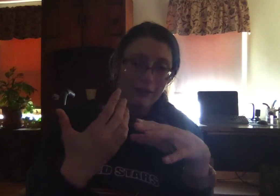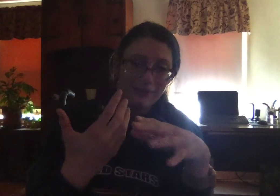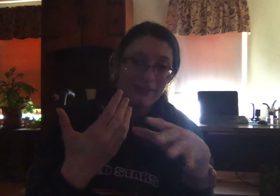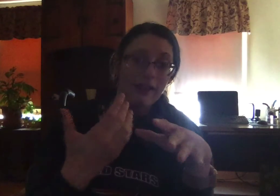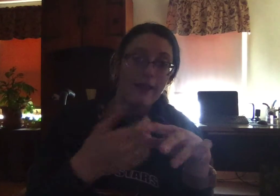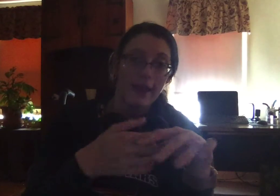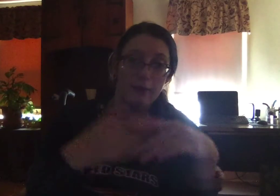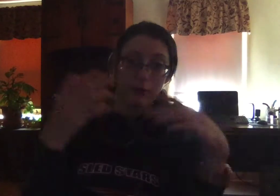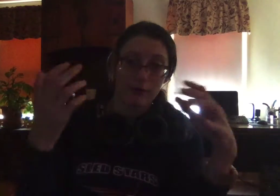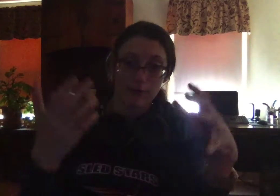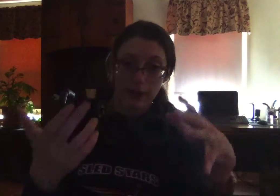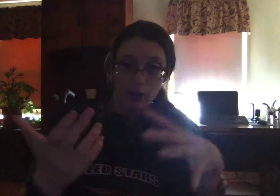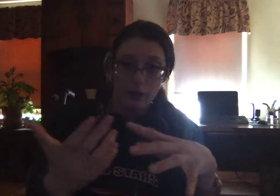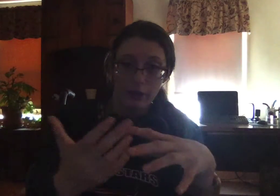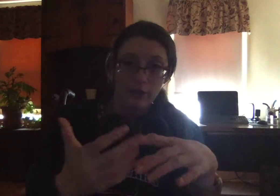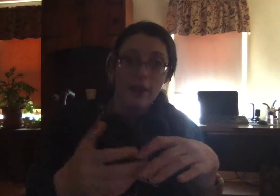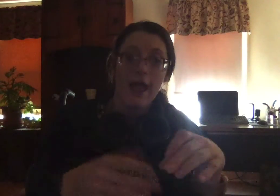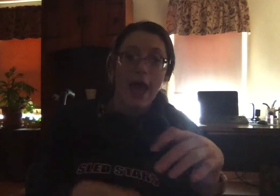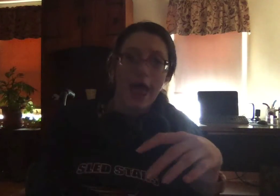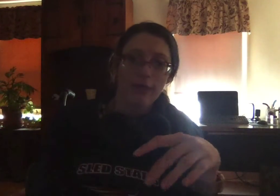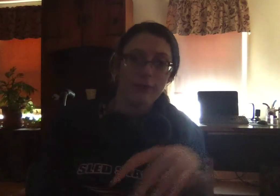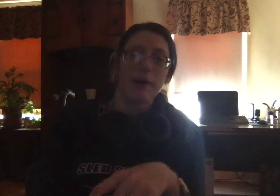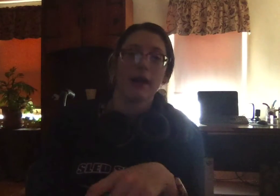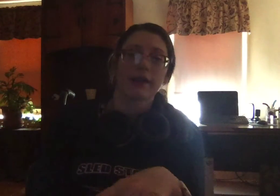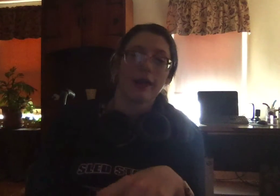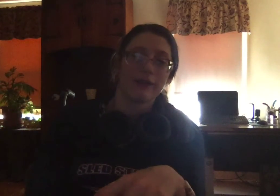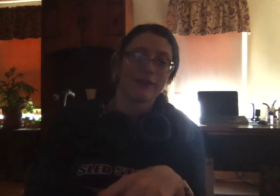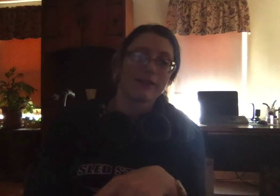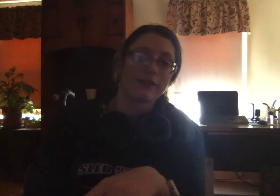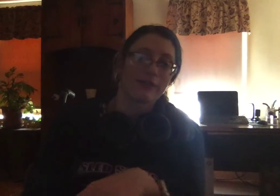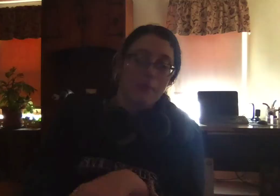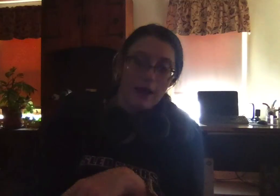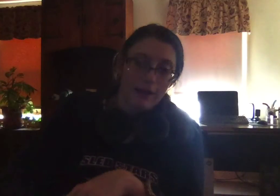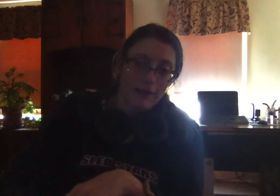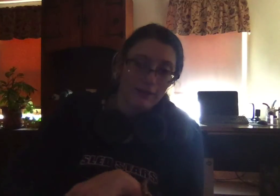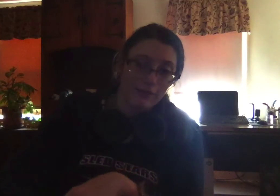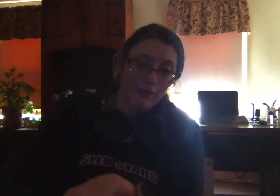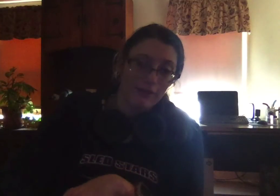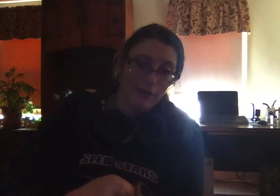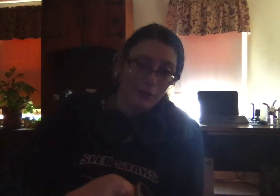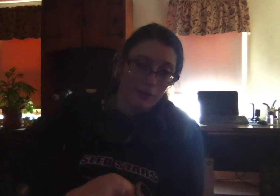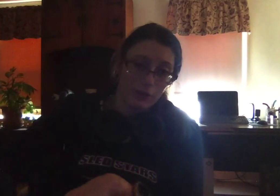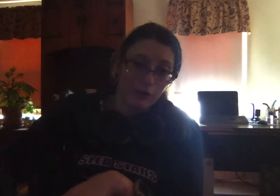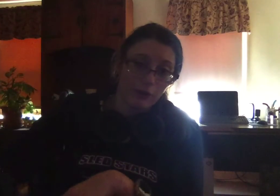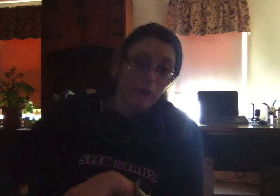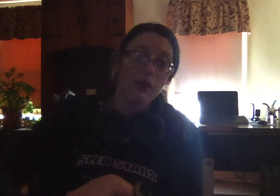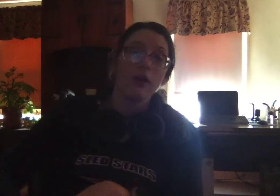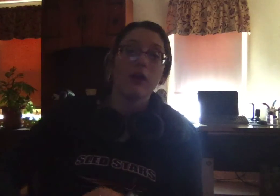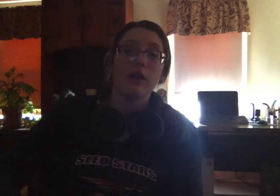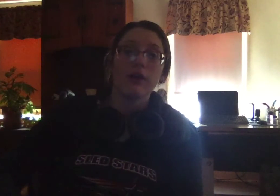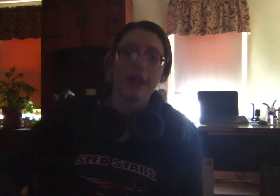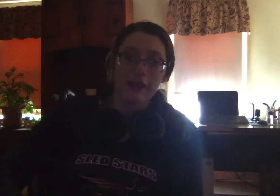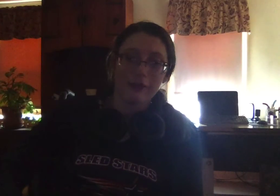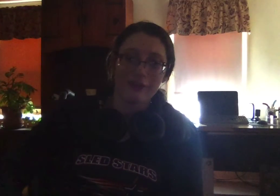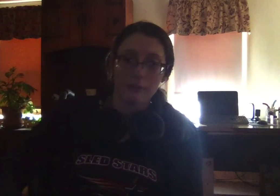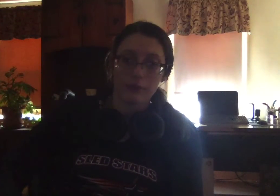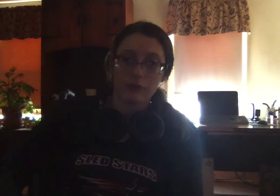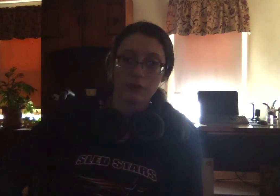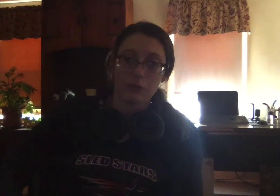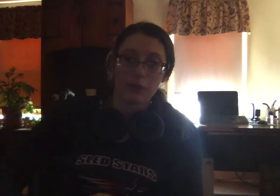and work very hard on and the podcast because the podcast is very fun to do thank you so much for supporting